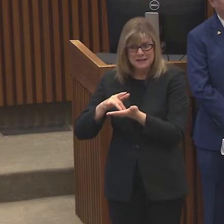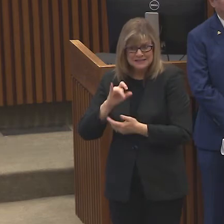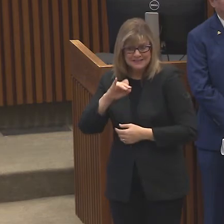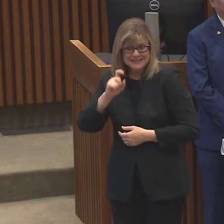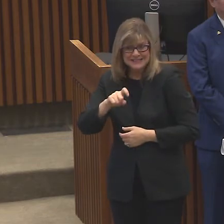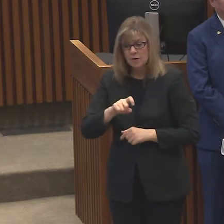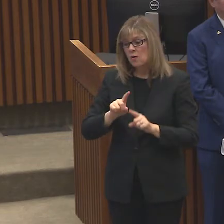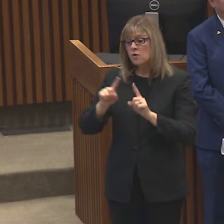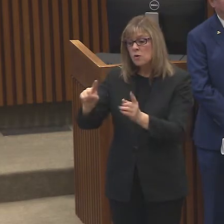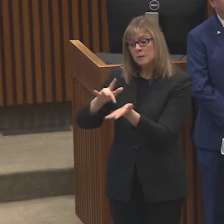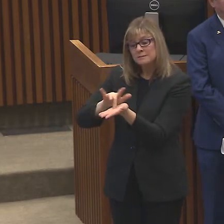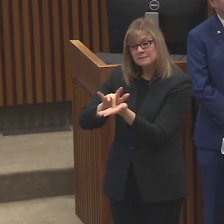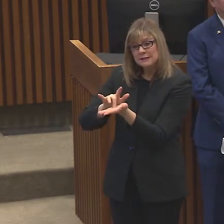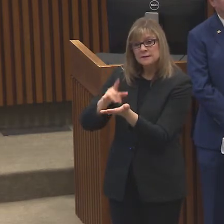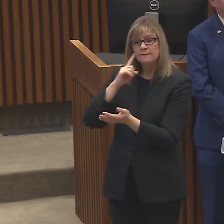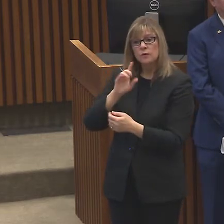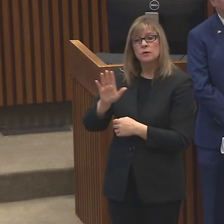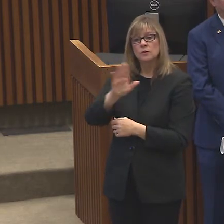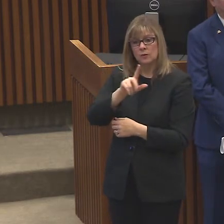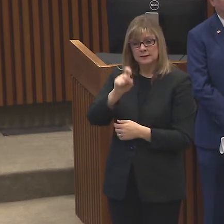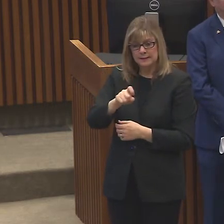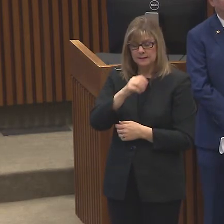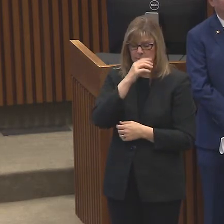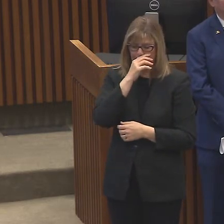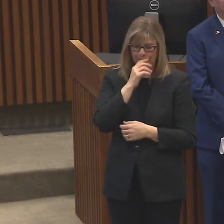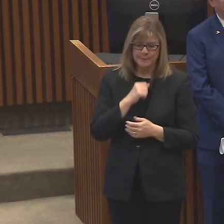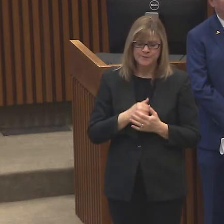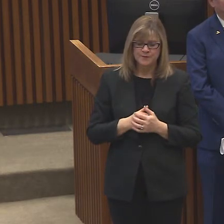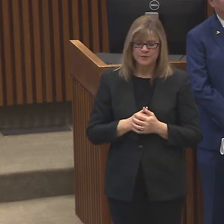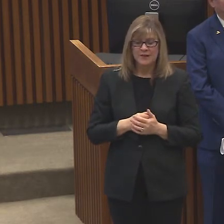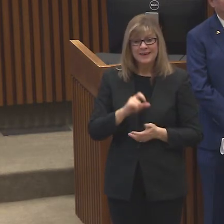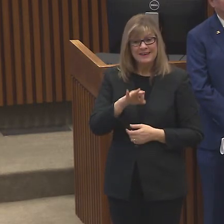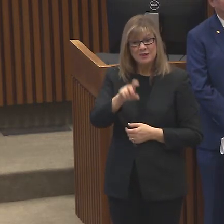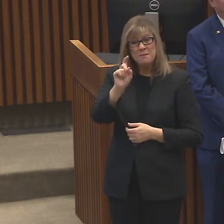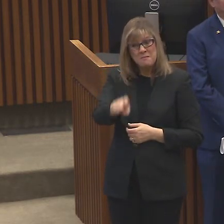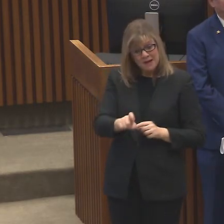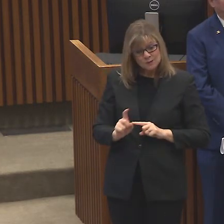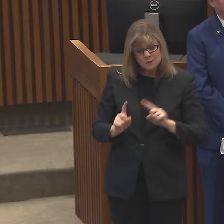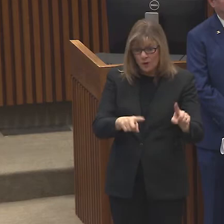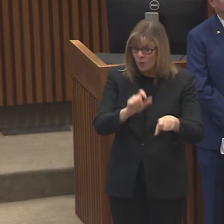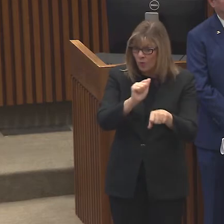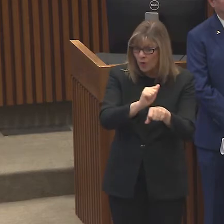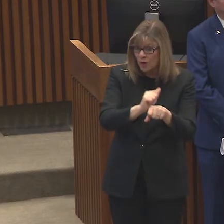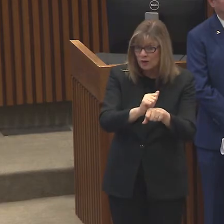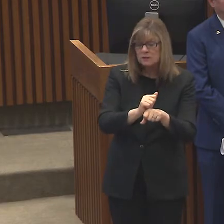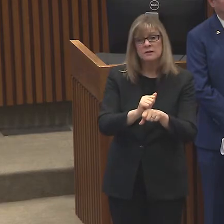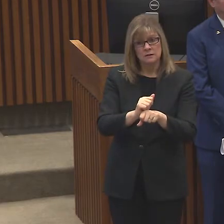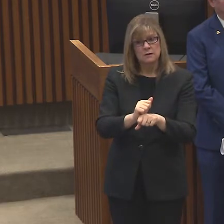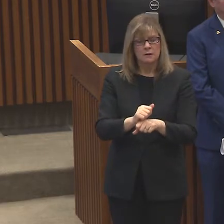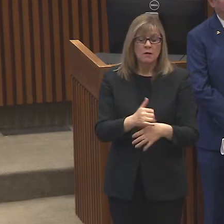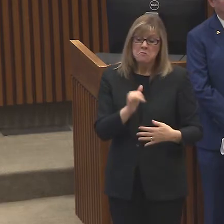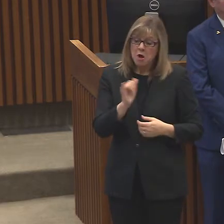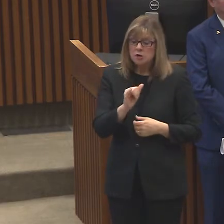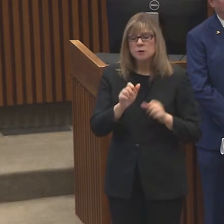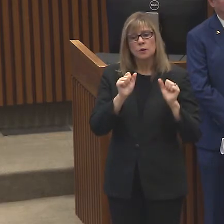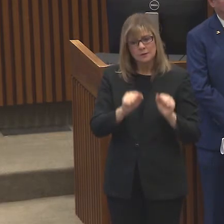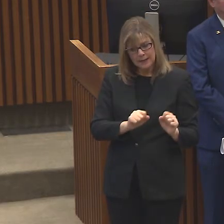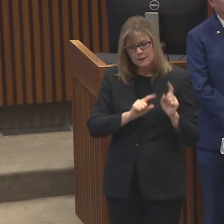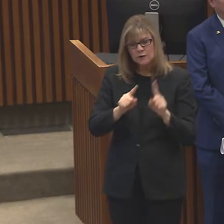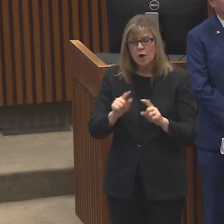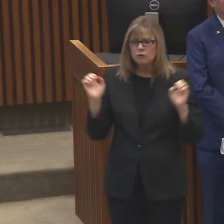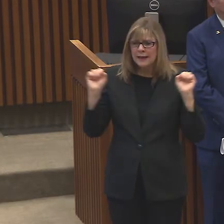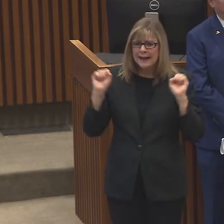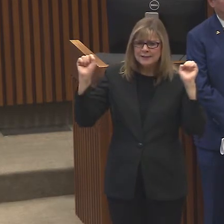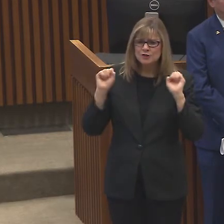drugstore for what's essential to your life. And if you must go out to work, you can also go out to exercise, but keep